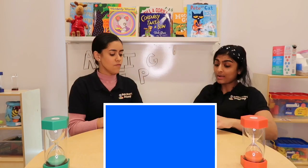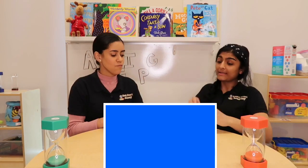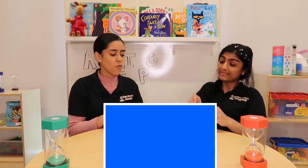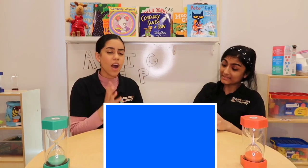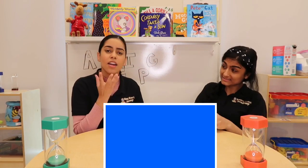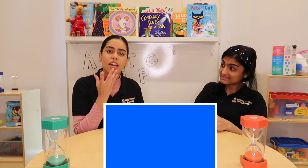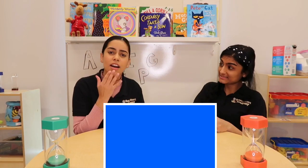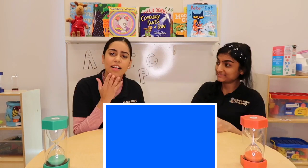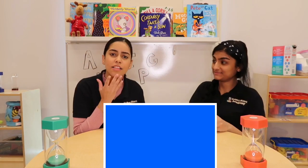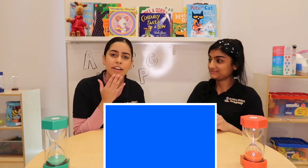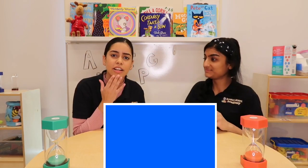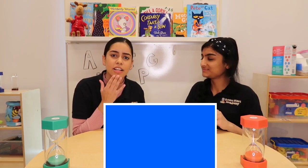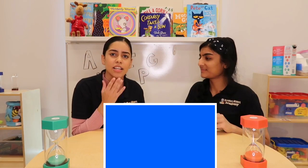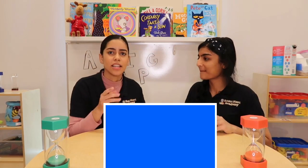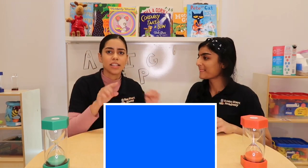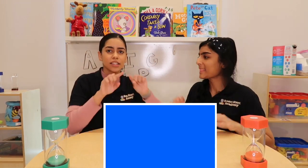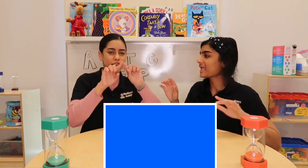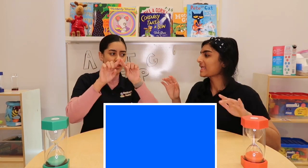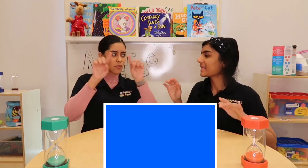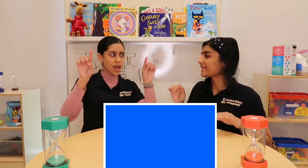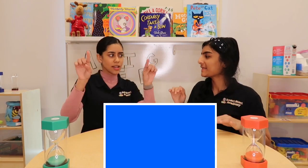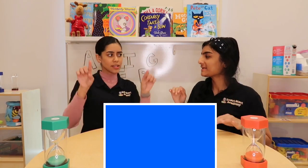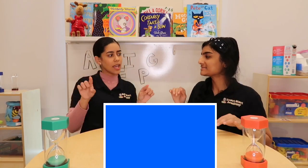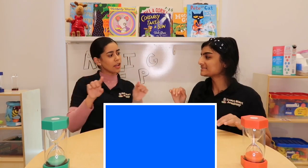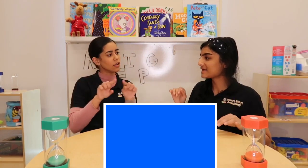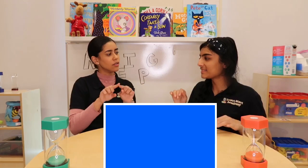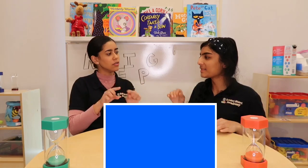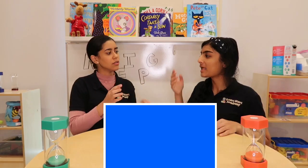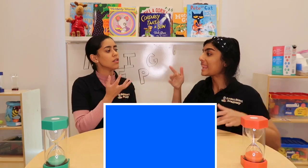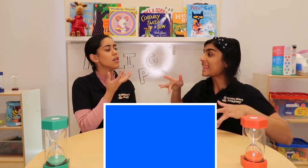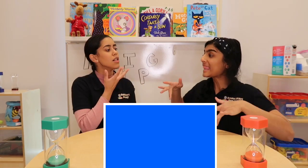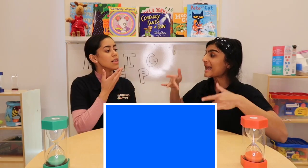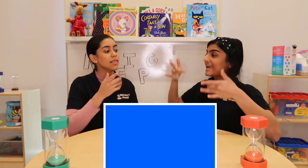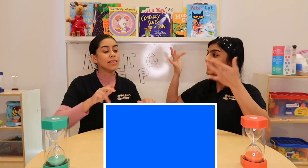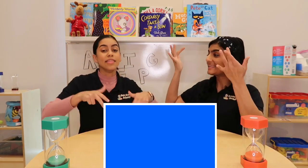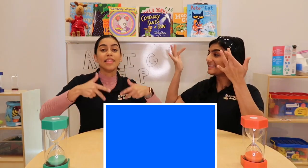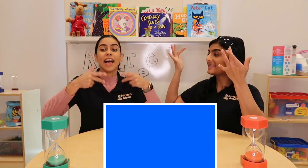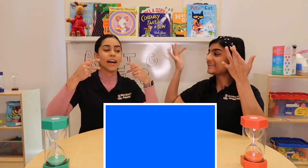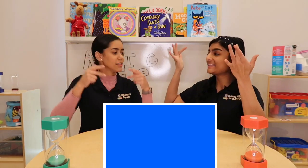What color is the rectangle is the rectangle?